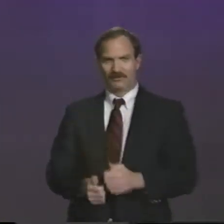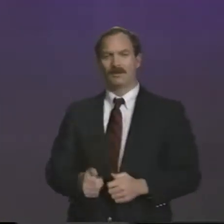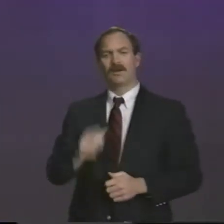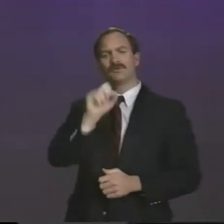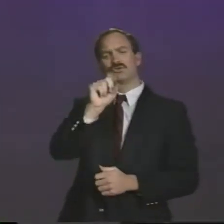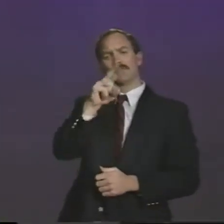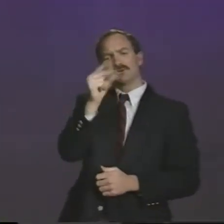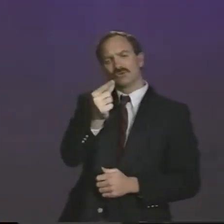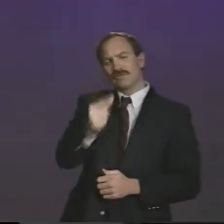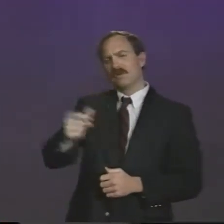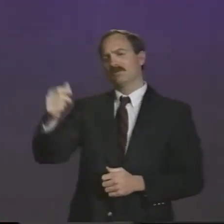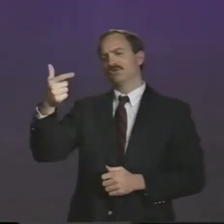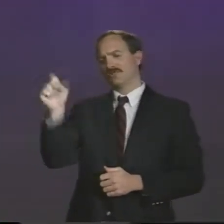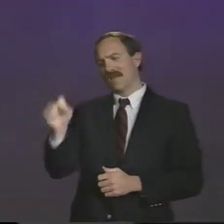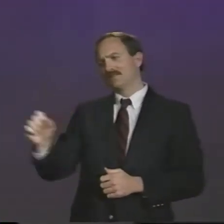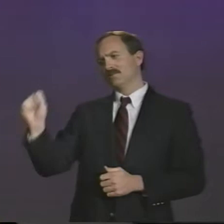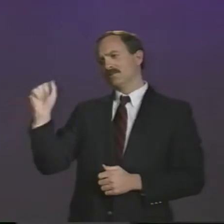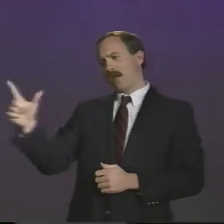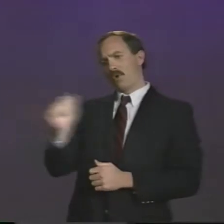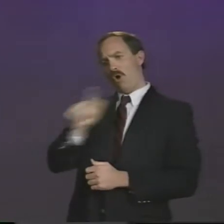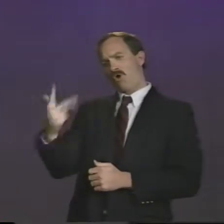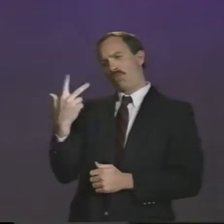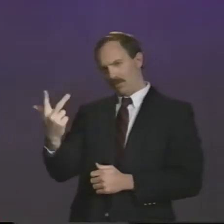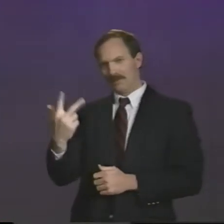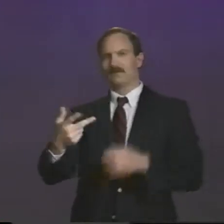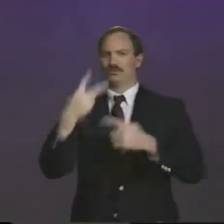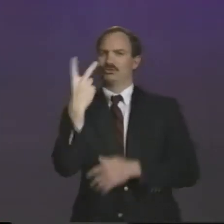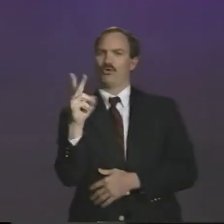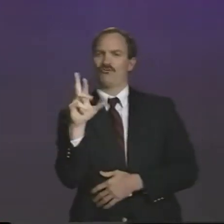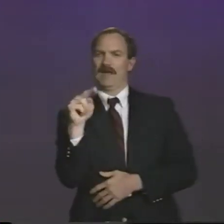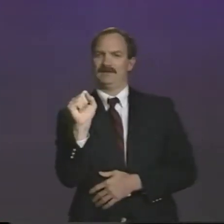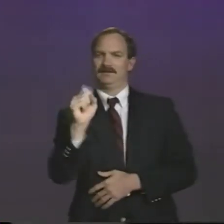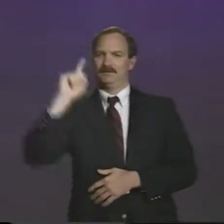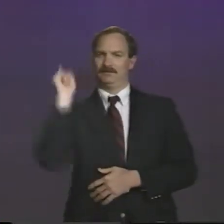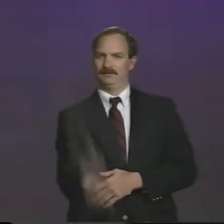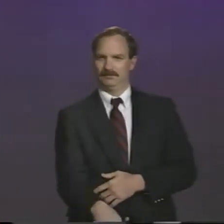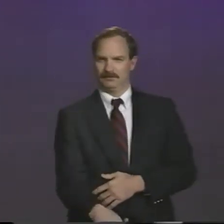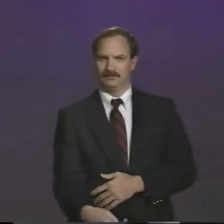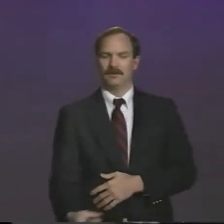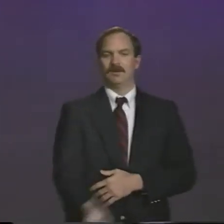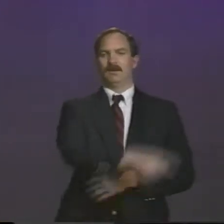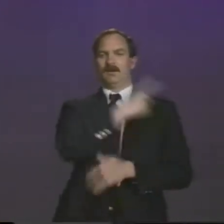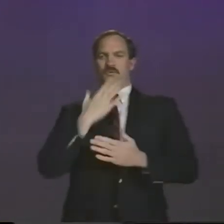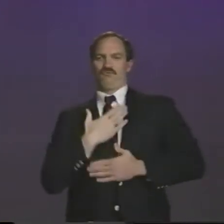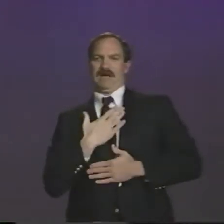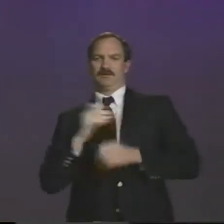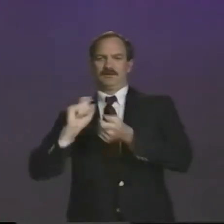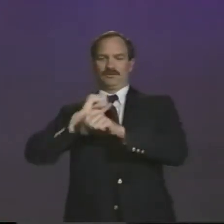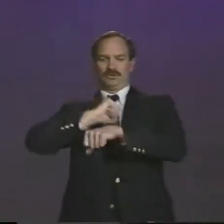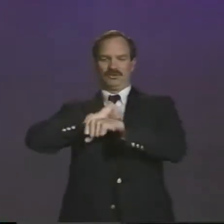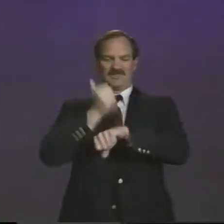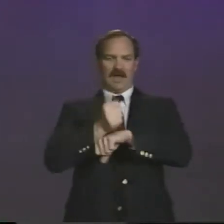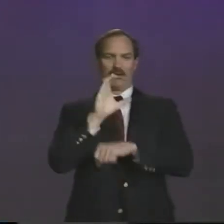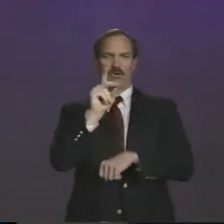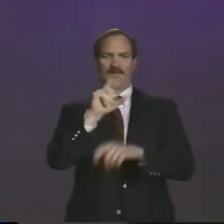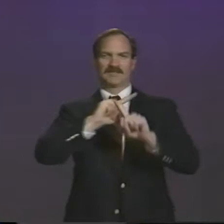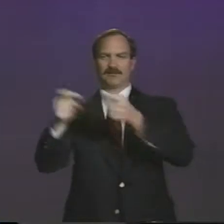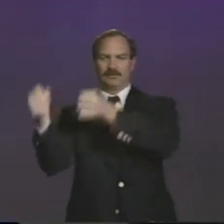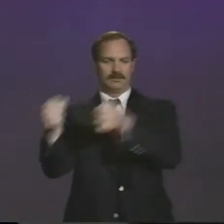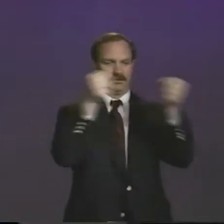the giant slalom. The Super G, giant slalom, and slalom are permitted two runs per person. It lets them go down once,